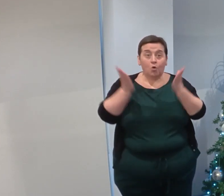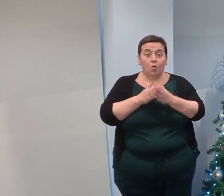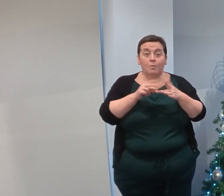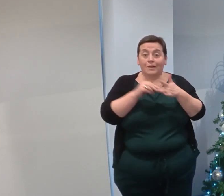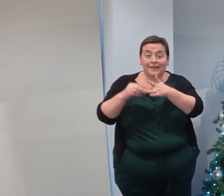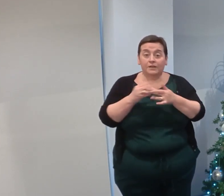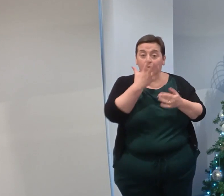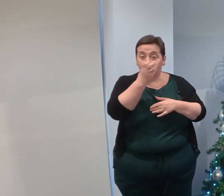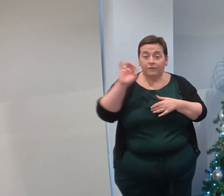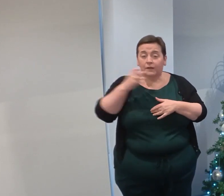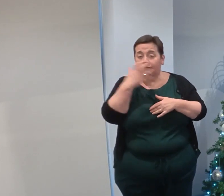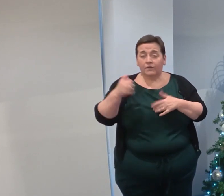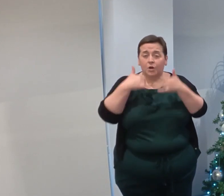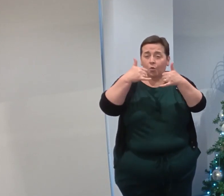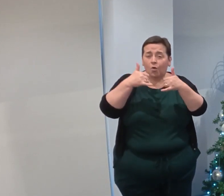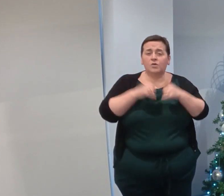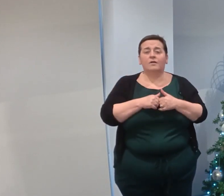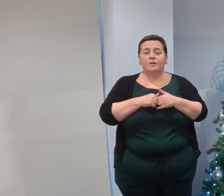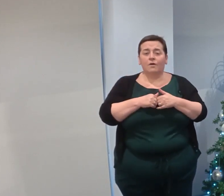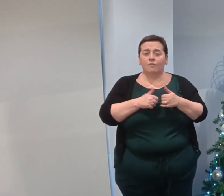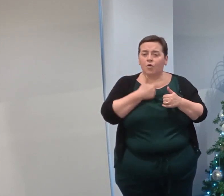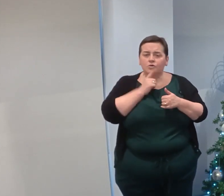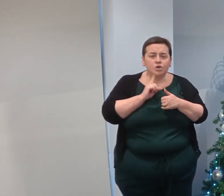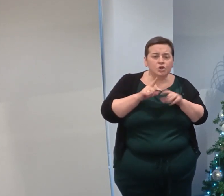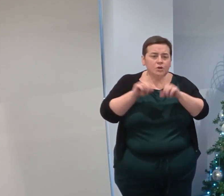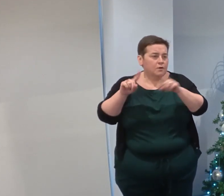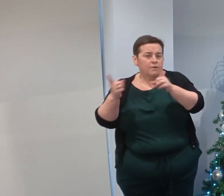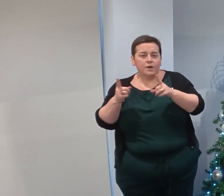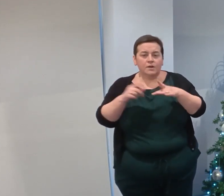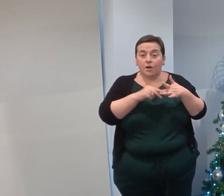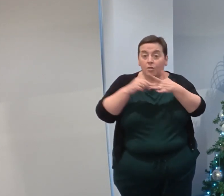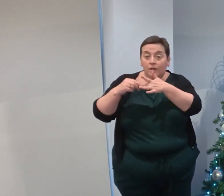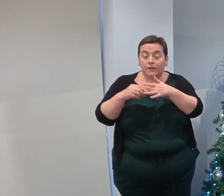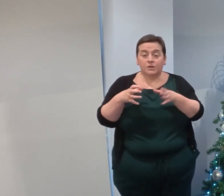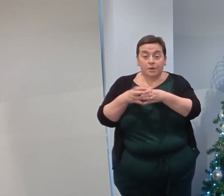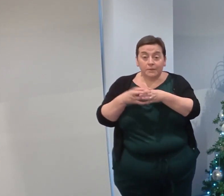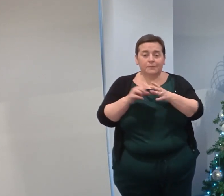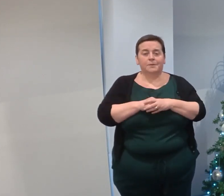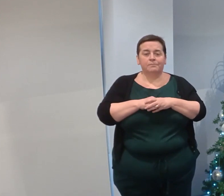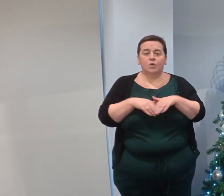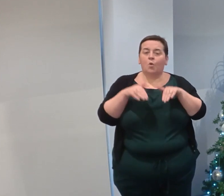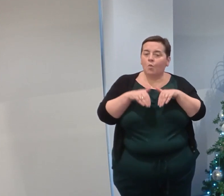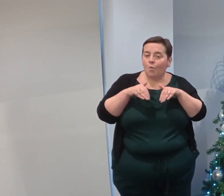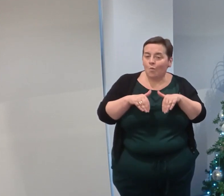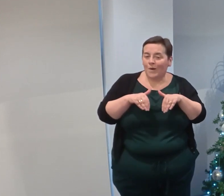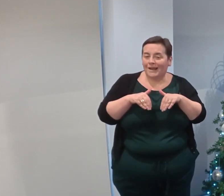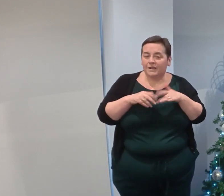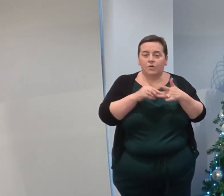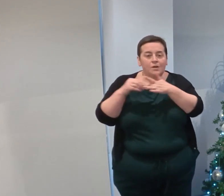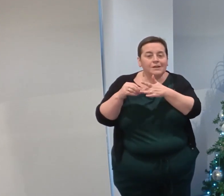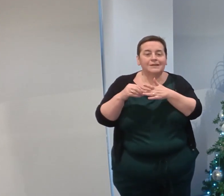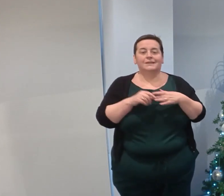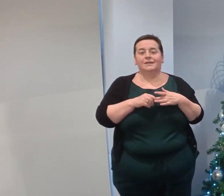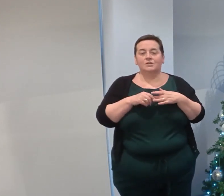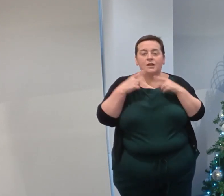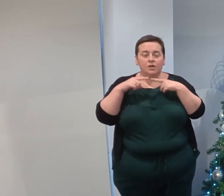5050 awards for gender diversity across our leadership team. And we are waiting on the outcome of our leaders in